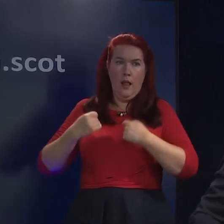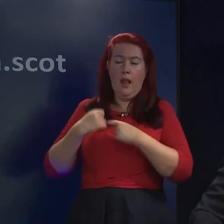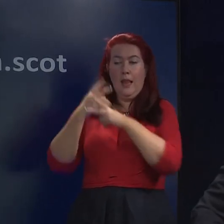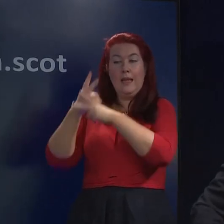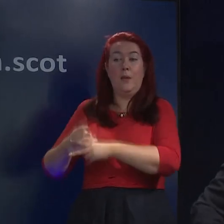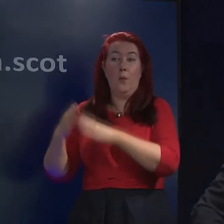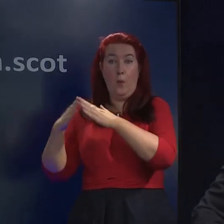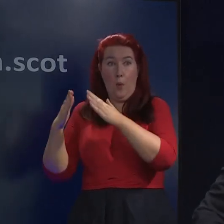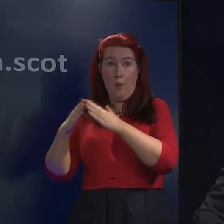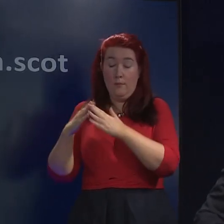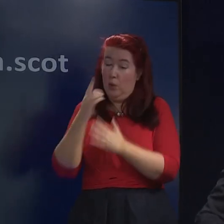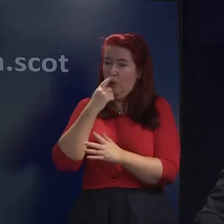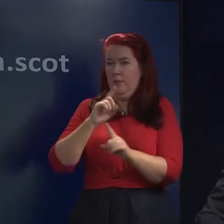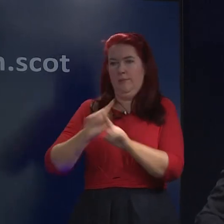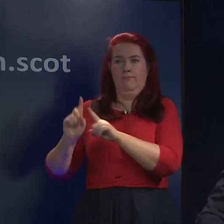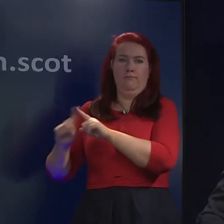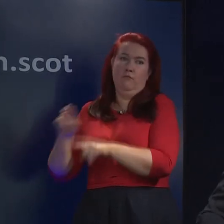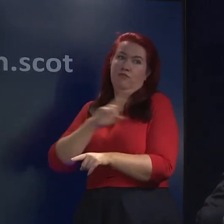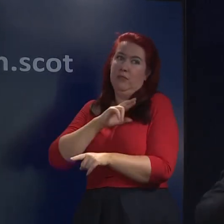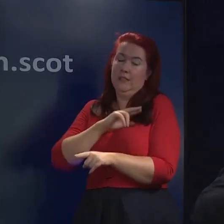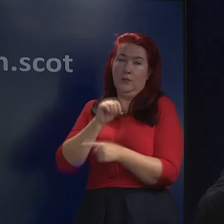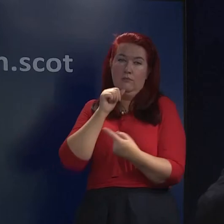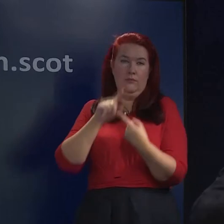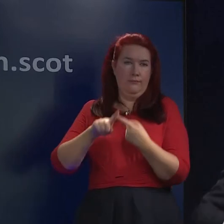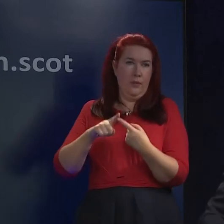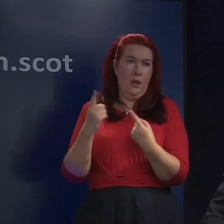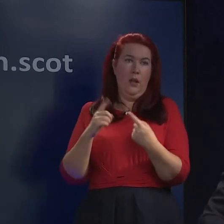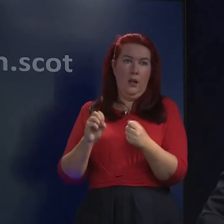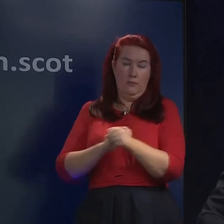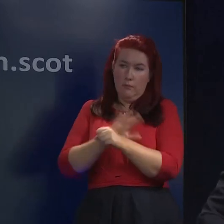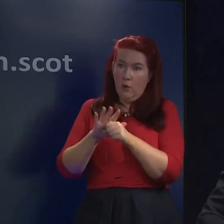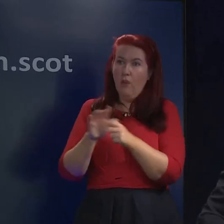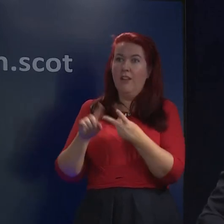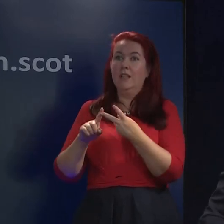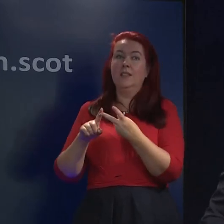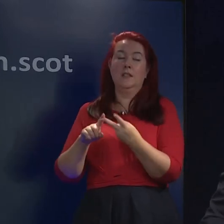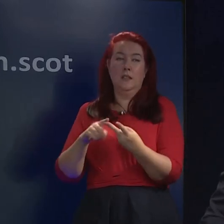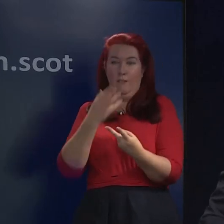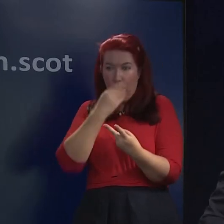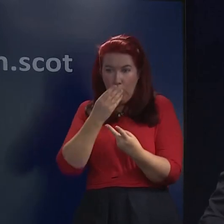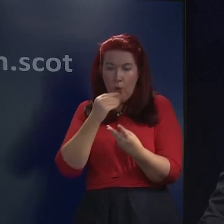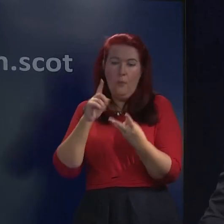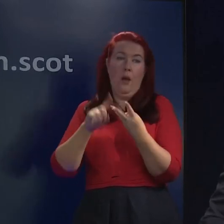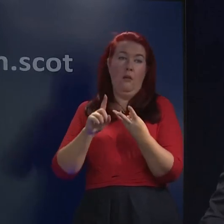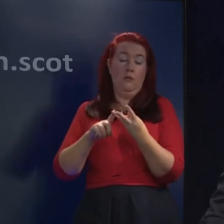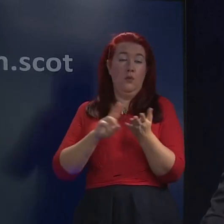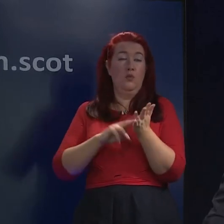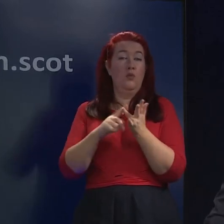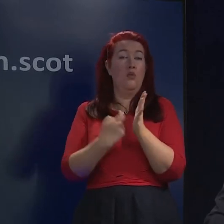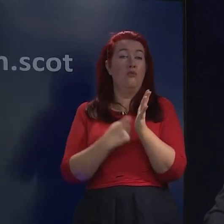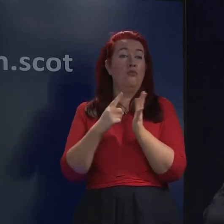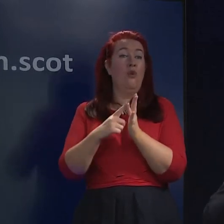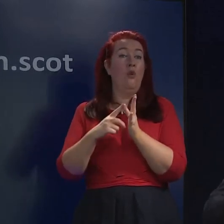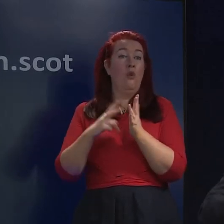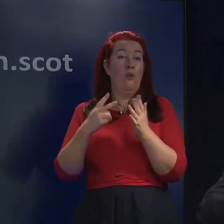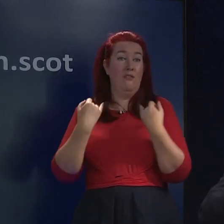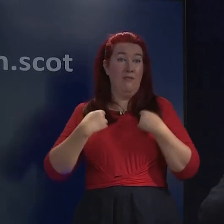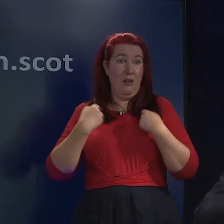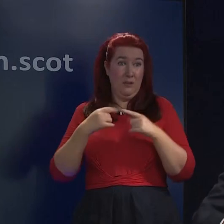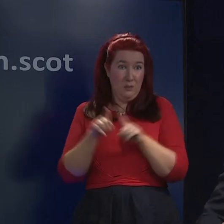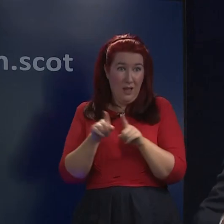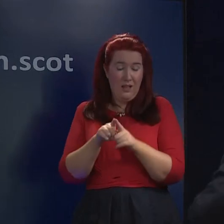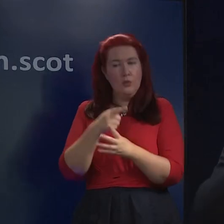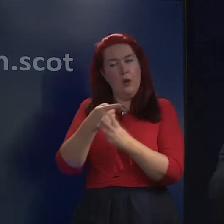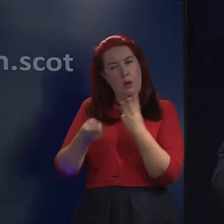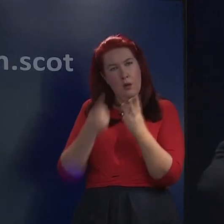different reasons. It's not just flu and COVID, but other infectious pressures, such as norovirus as well. So monitoring all those and seeing exactly where that